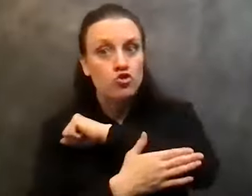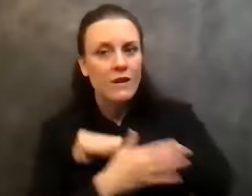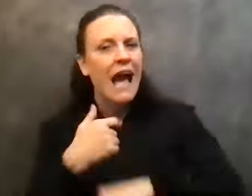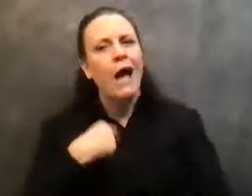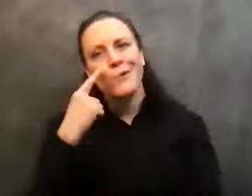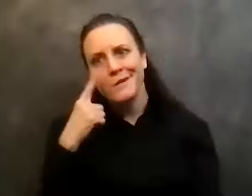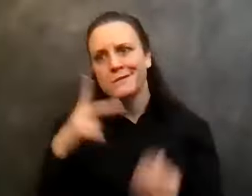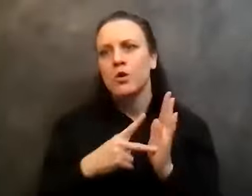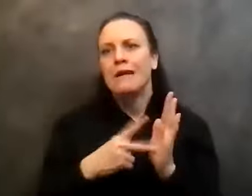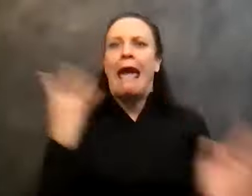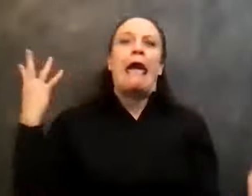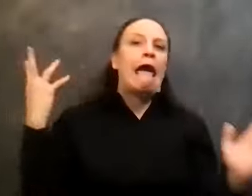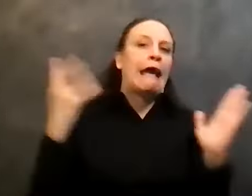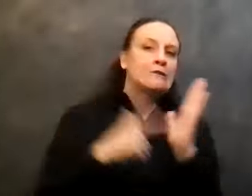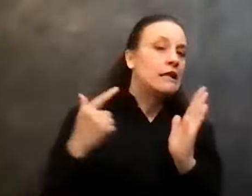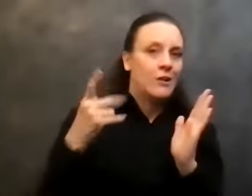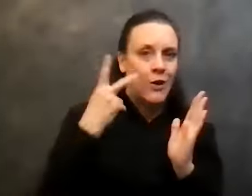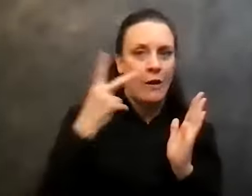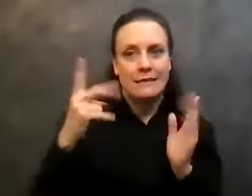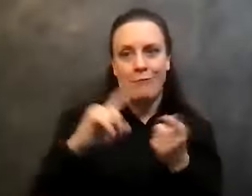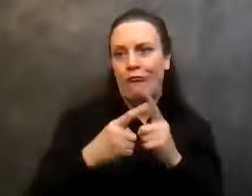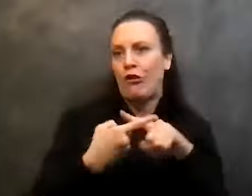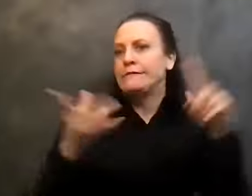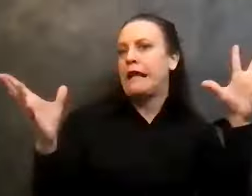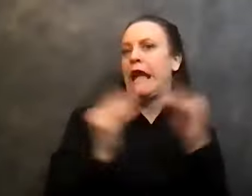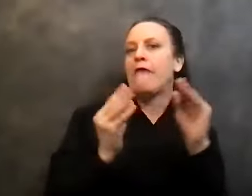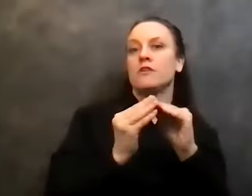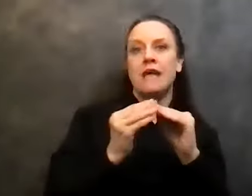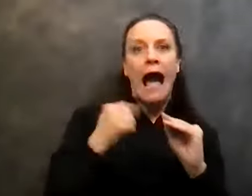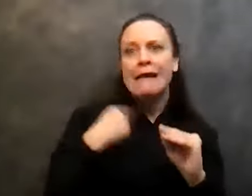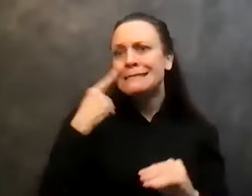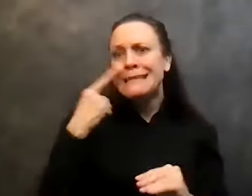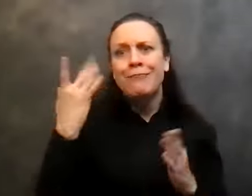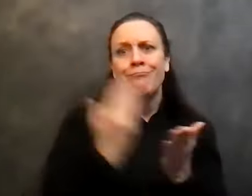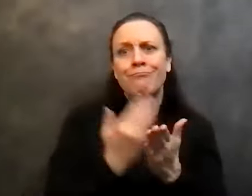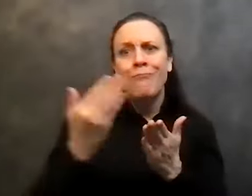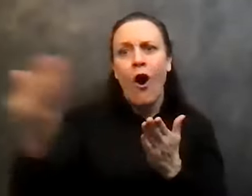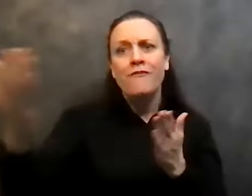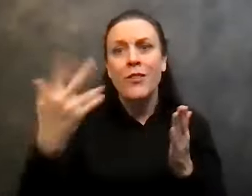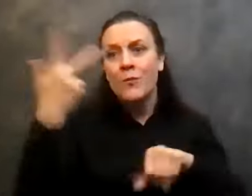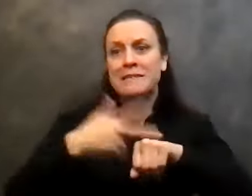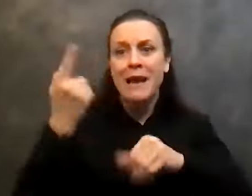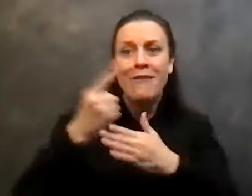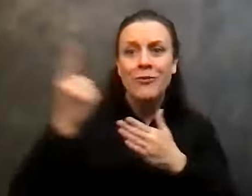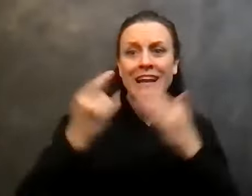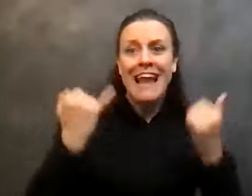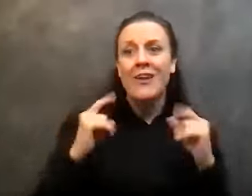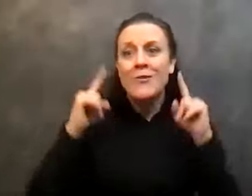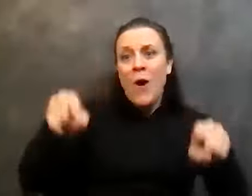occasionally, you know, at an AA conference or something, I can see it three times a week. Now I can go to their home group, you know,